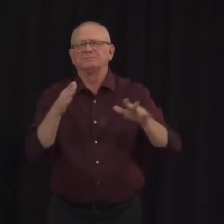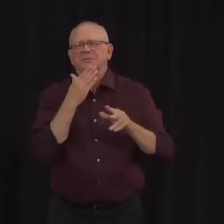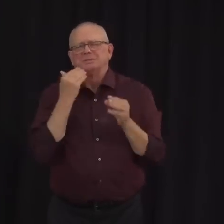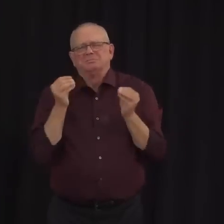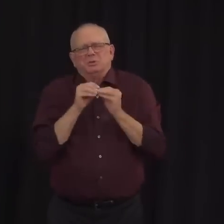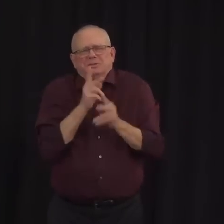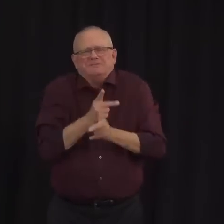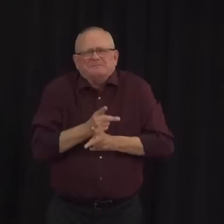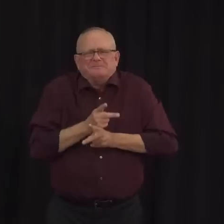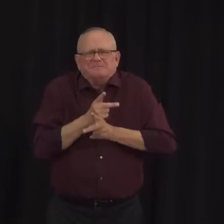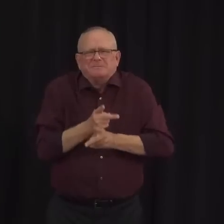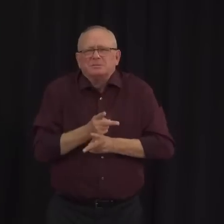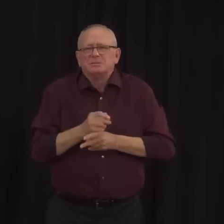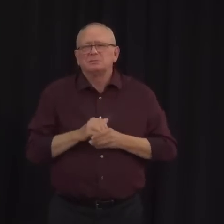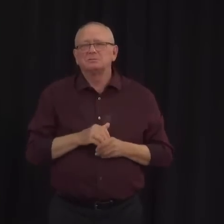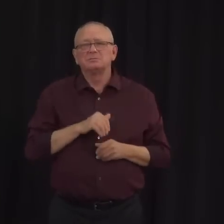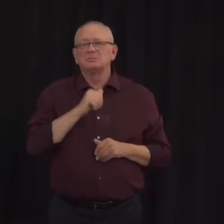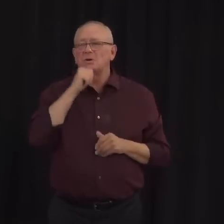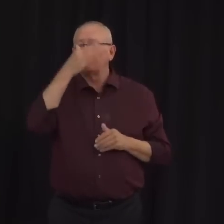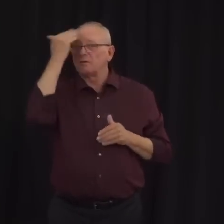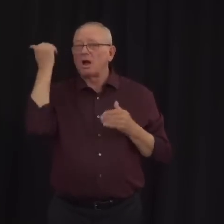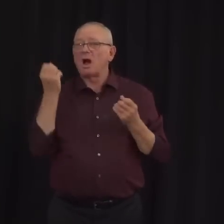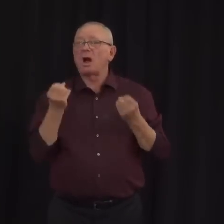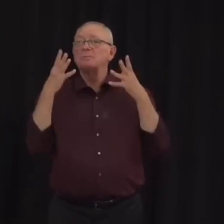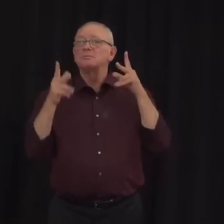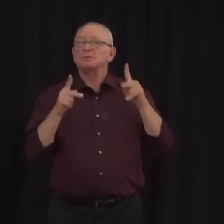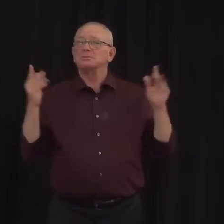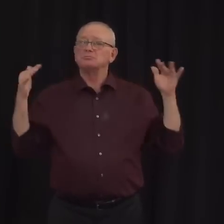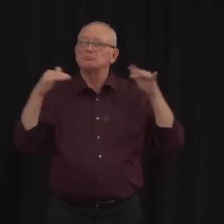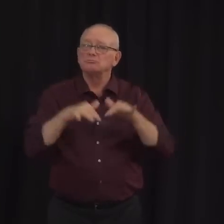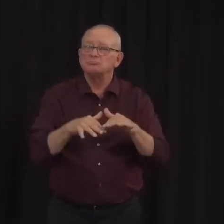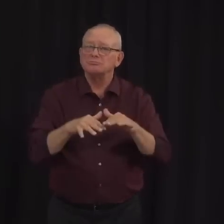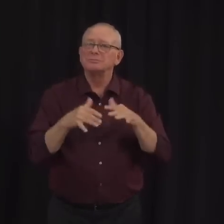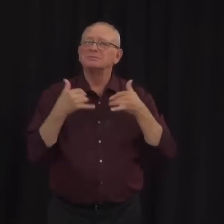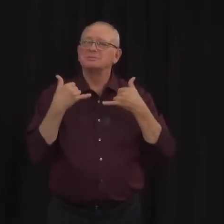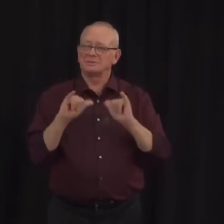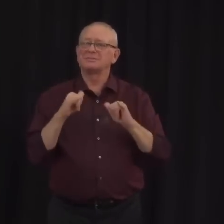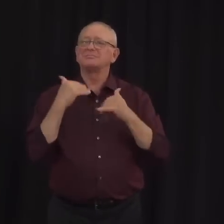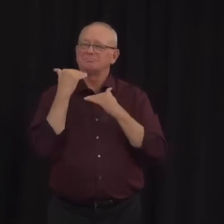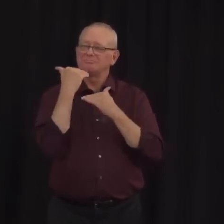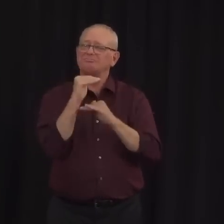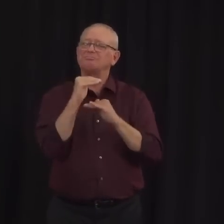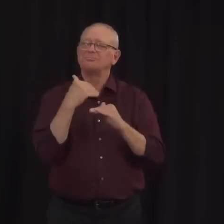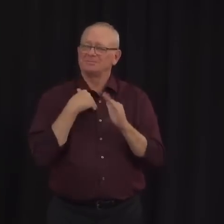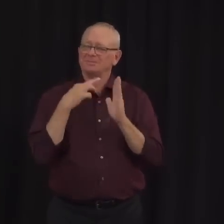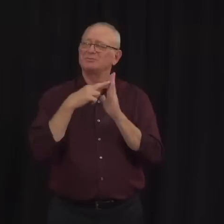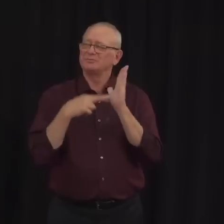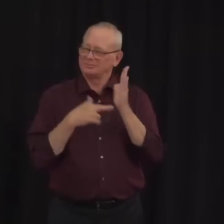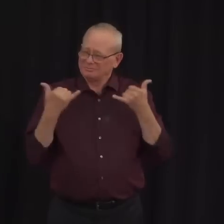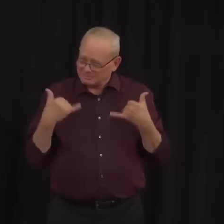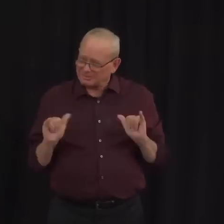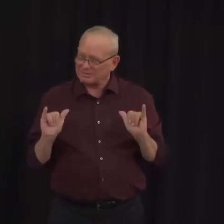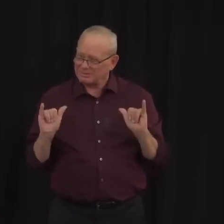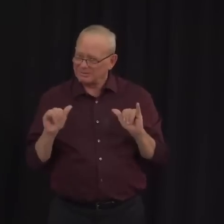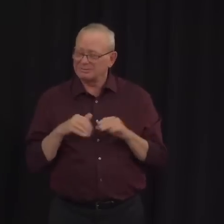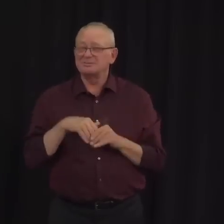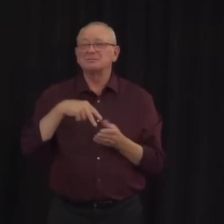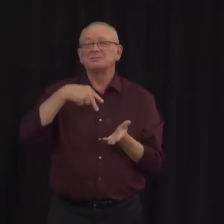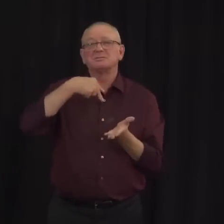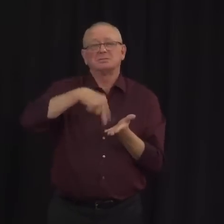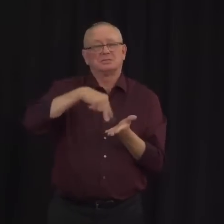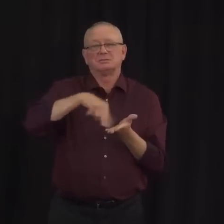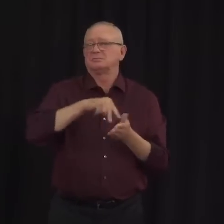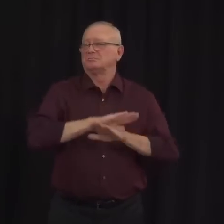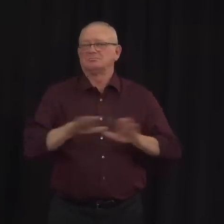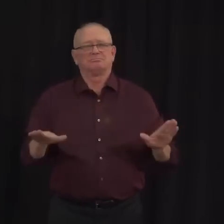limits have not changed and dance floors are still not allowed as we cannot safely mitigate the risk of exposure with